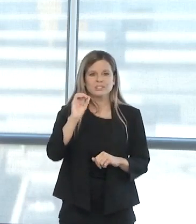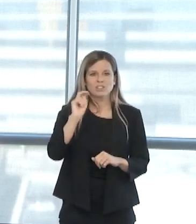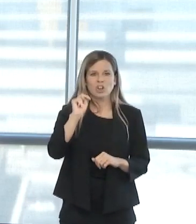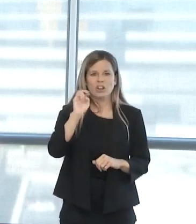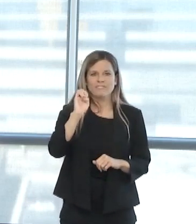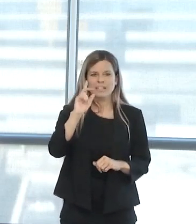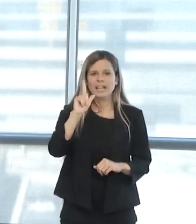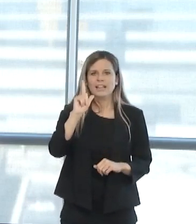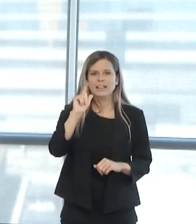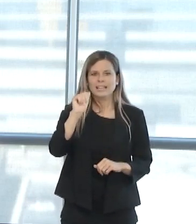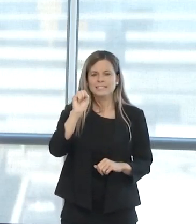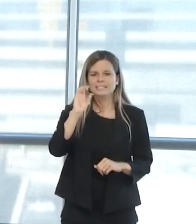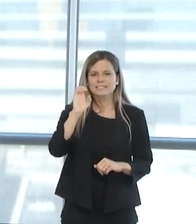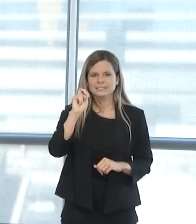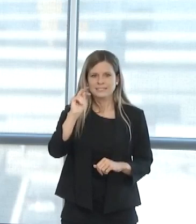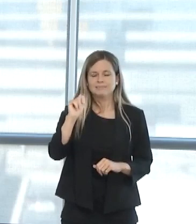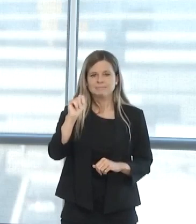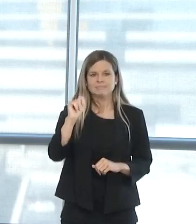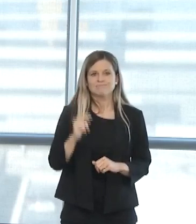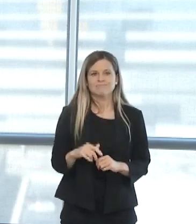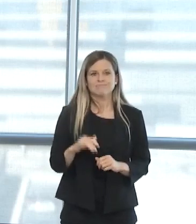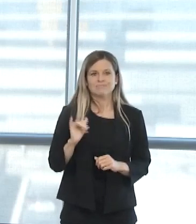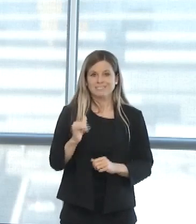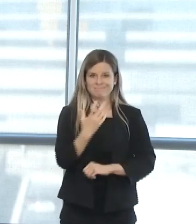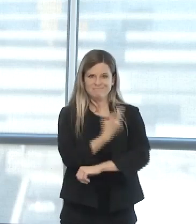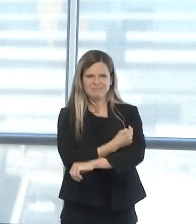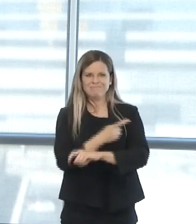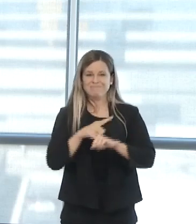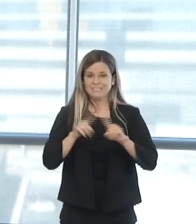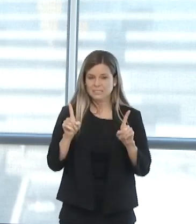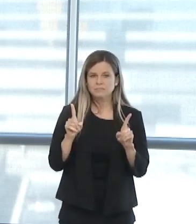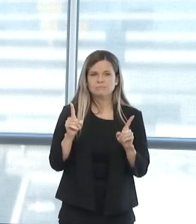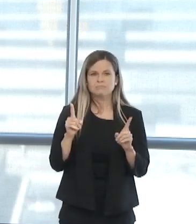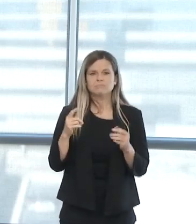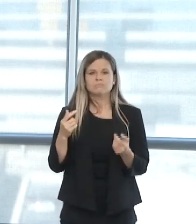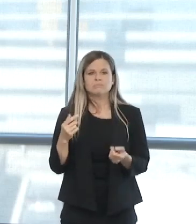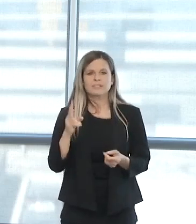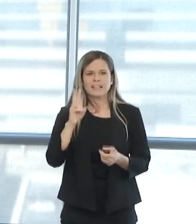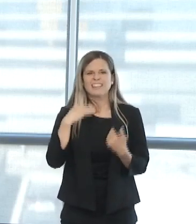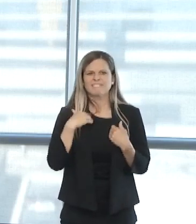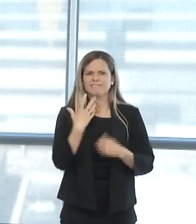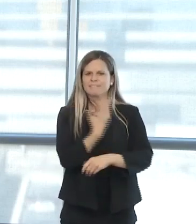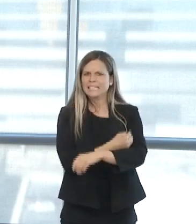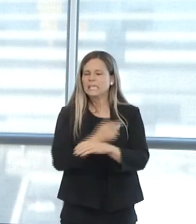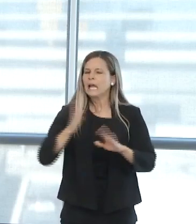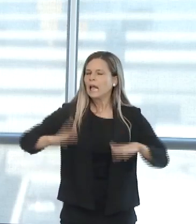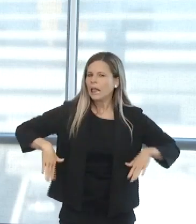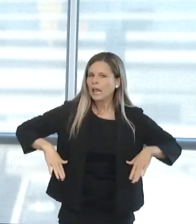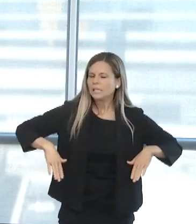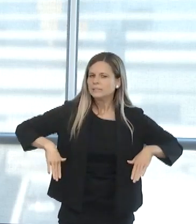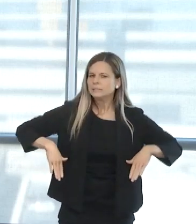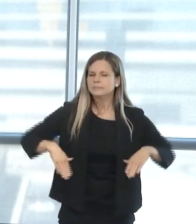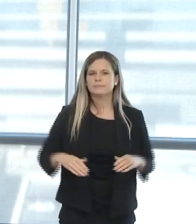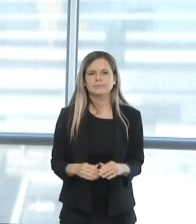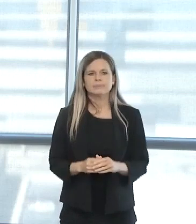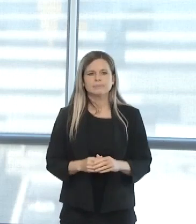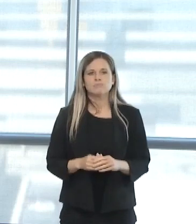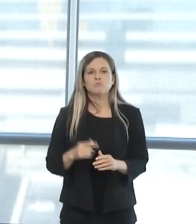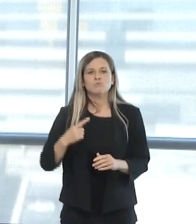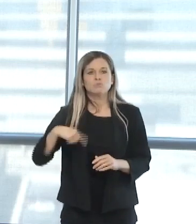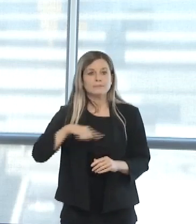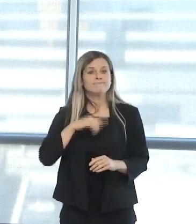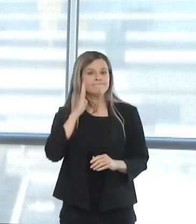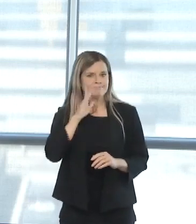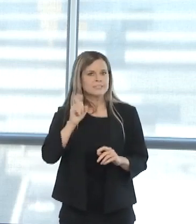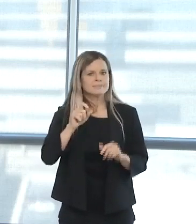vaccine and we anticipate the need for a masking strategy not only during the surge but after the